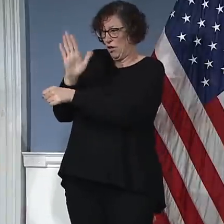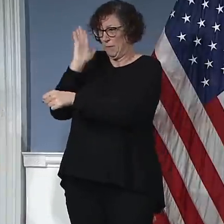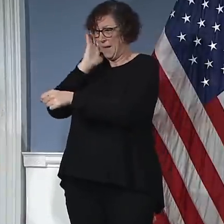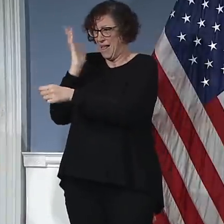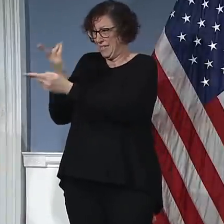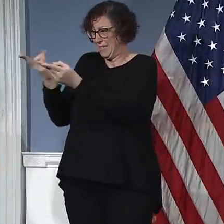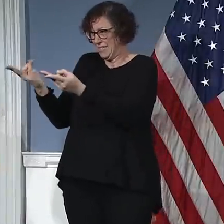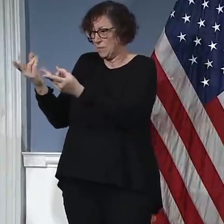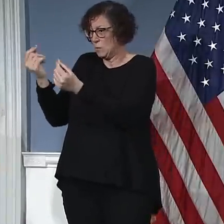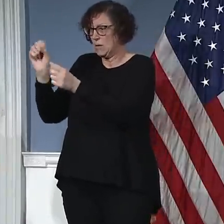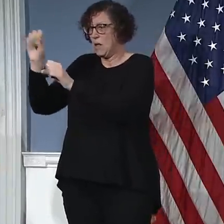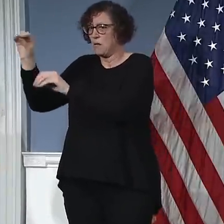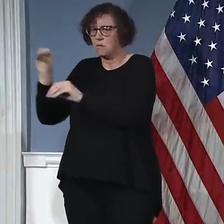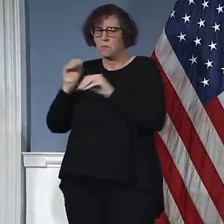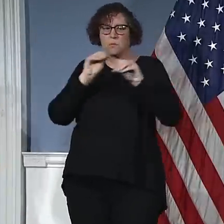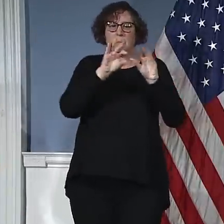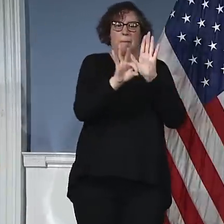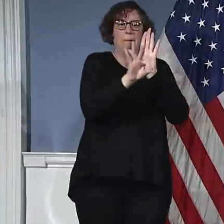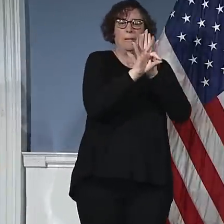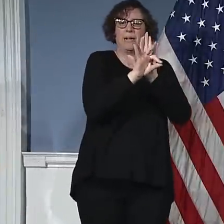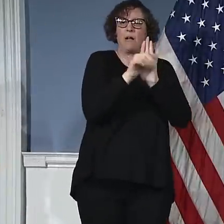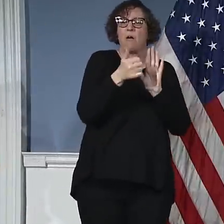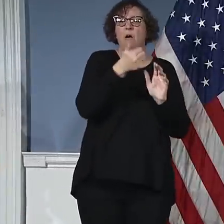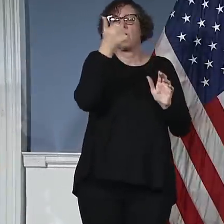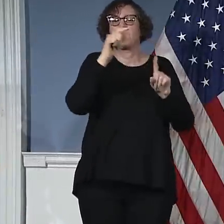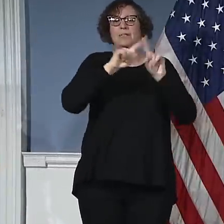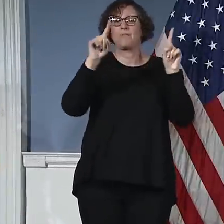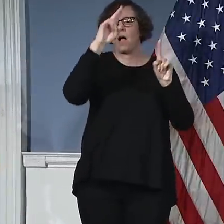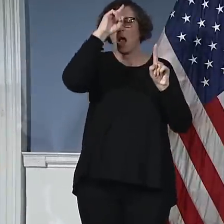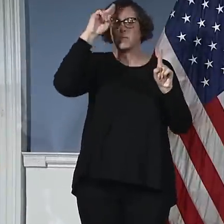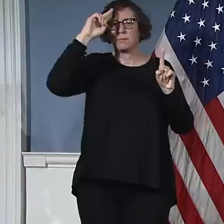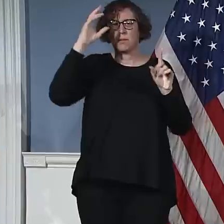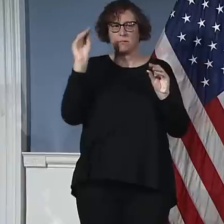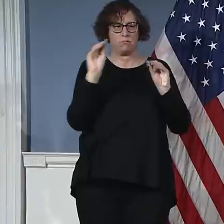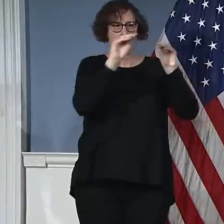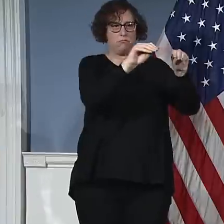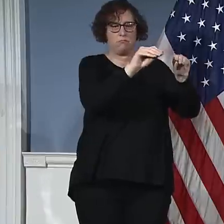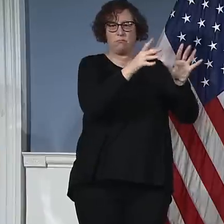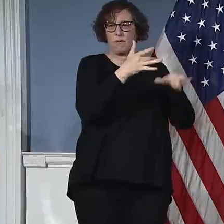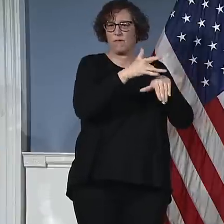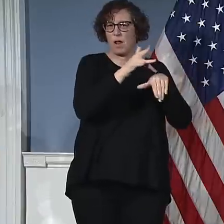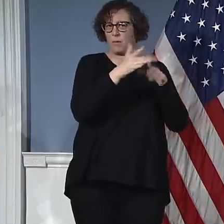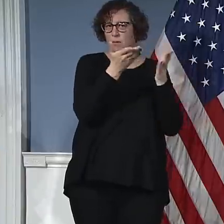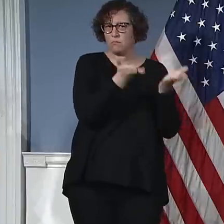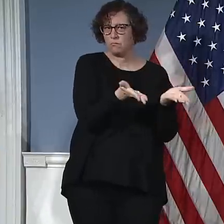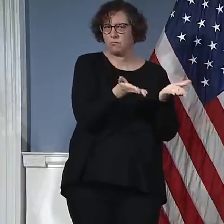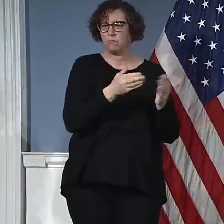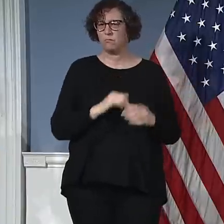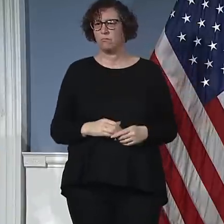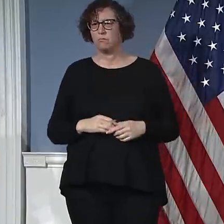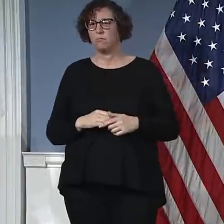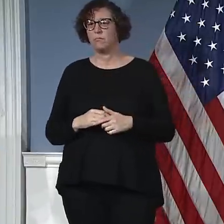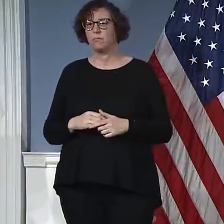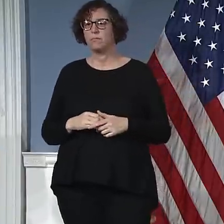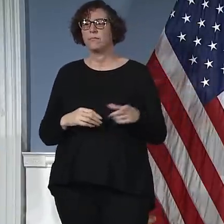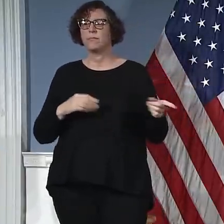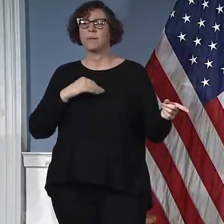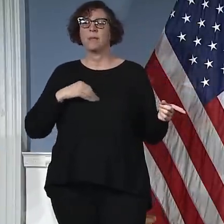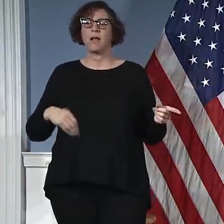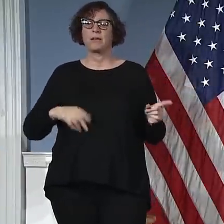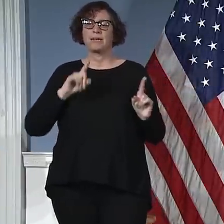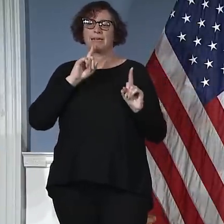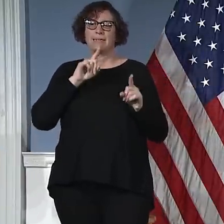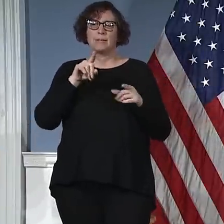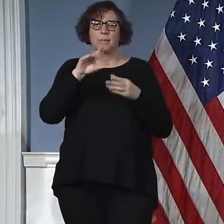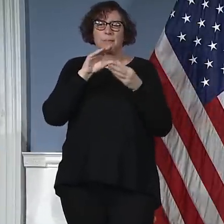I'm not trying to be semantically difficult. I'm just trying to be honest. I don't think it's a helpful word because I don't think it portrays reality. For example,